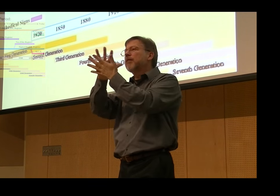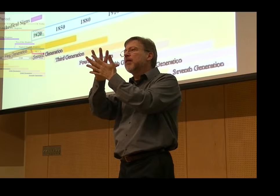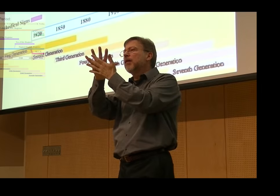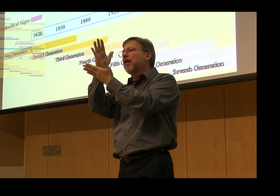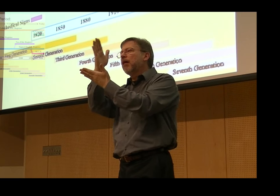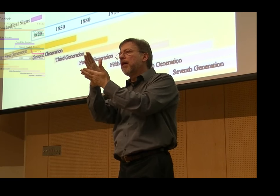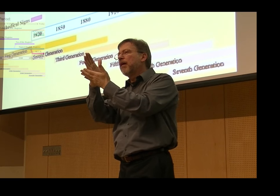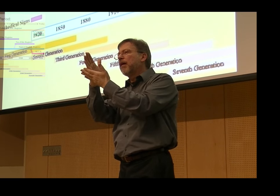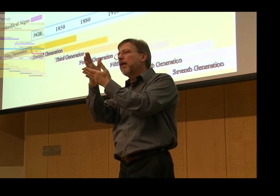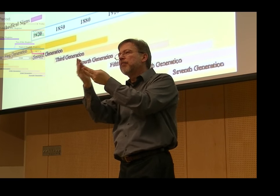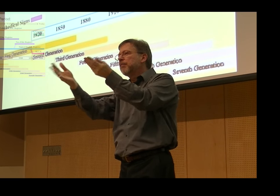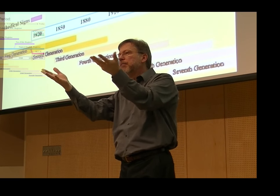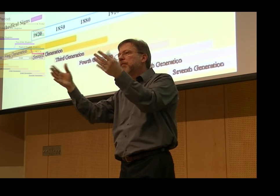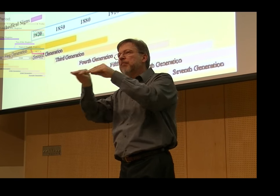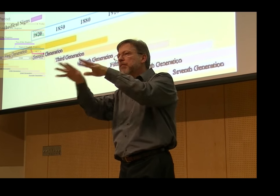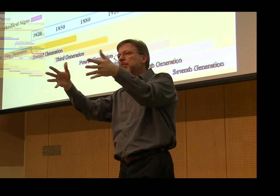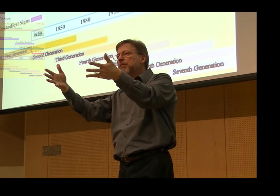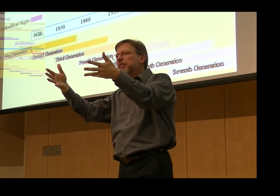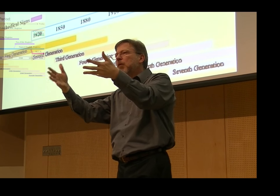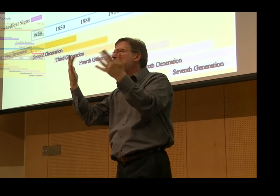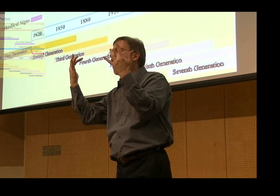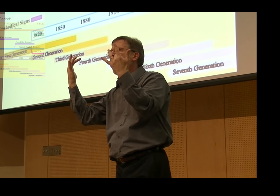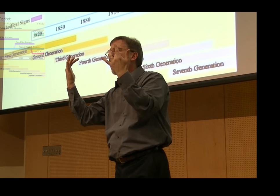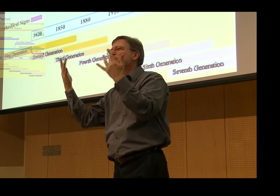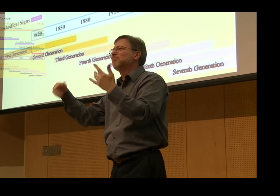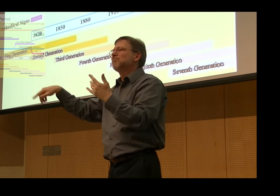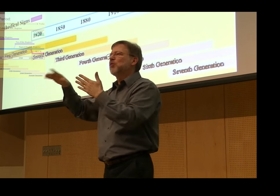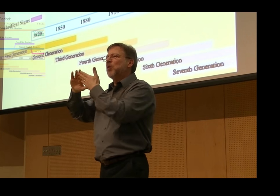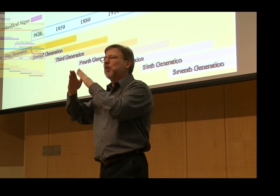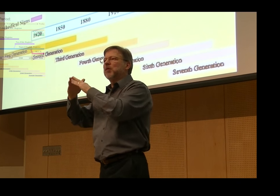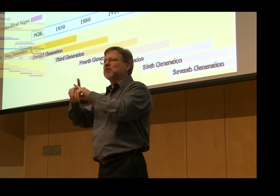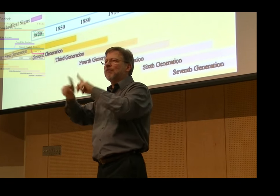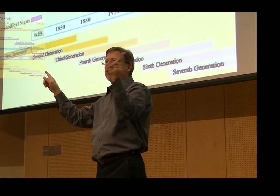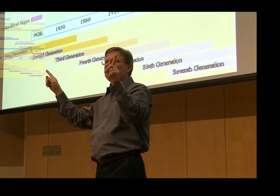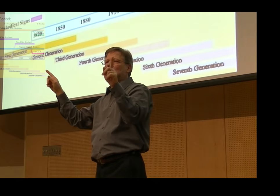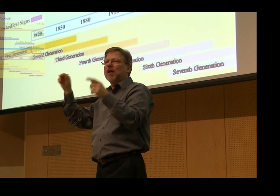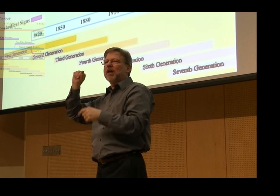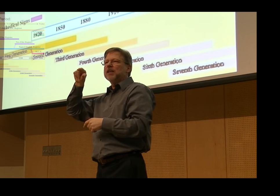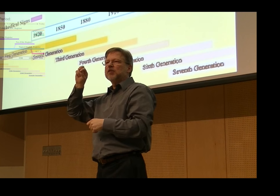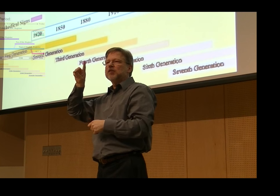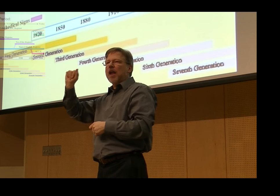The reason they wanted to produce these films was to retain a record of these